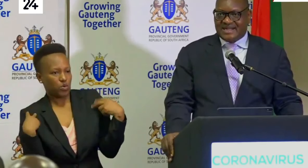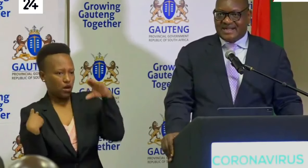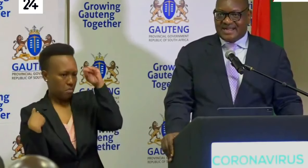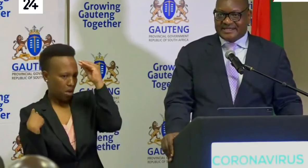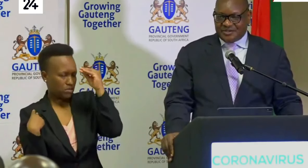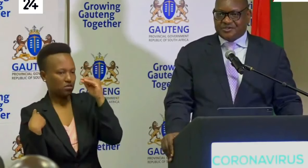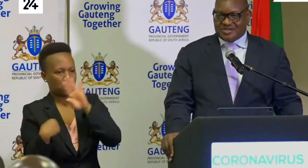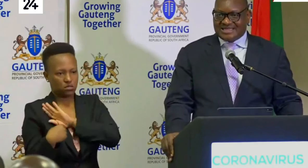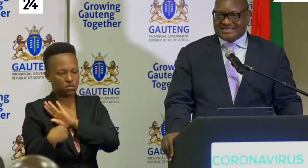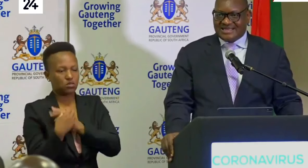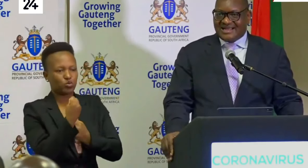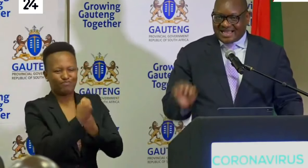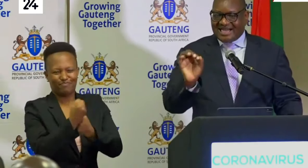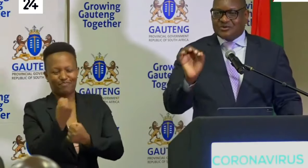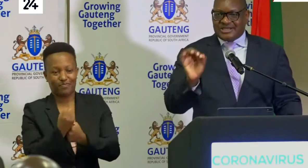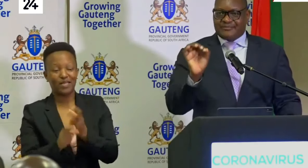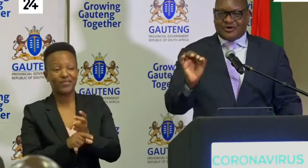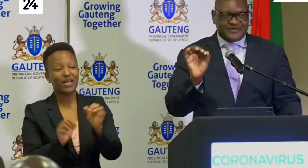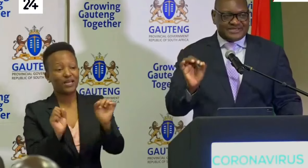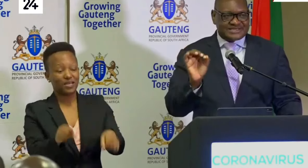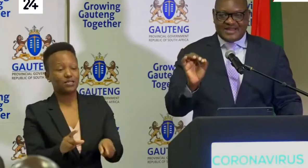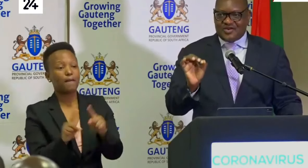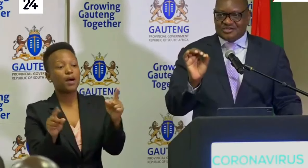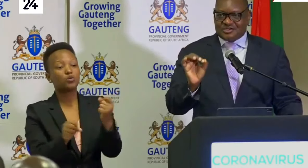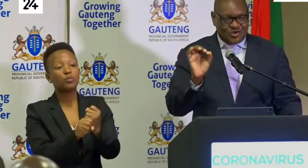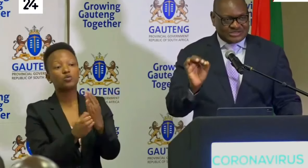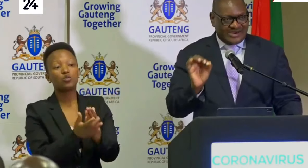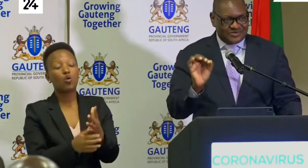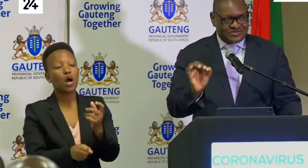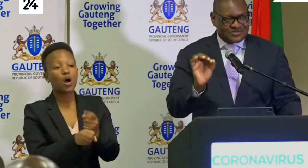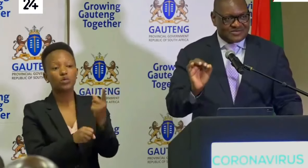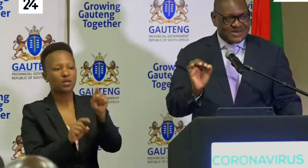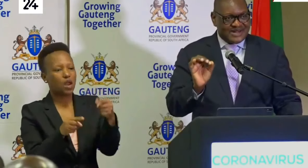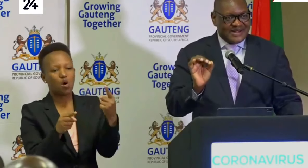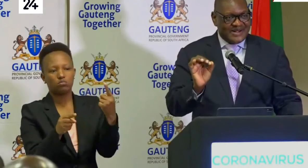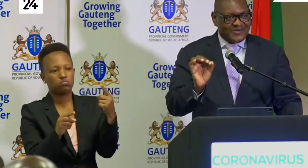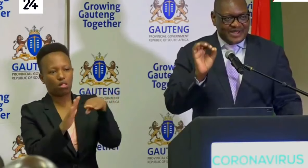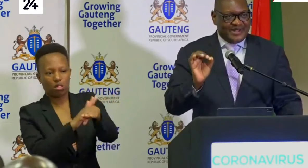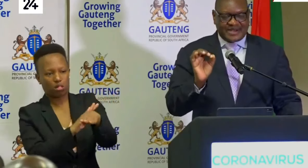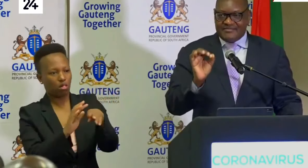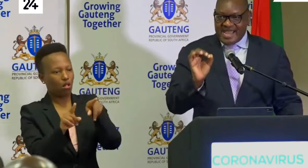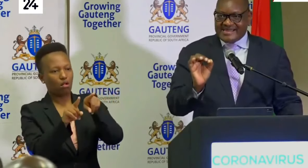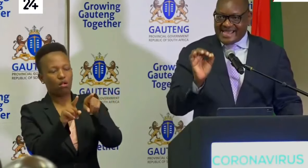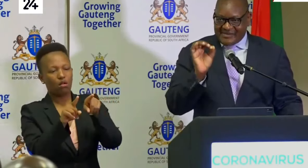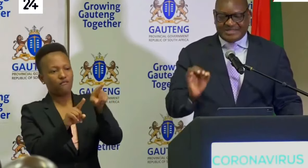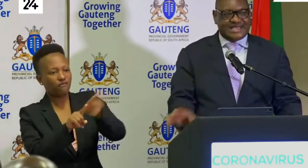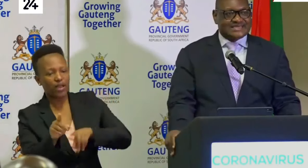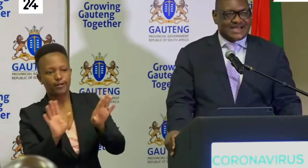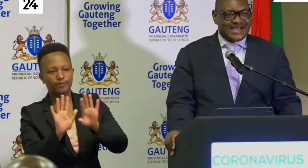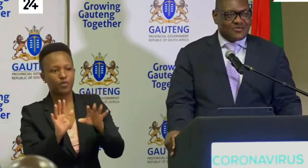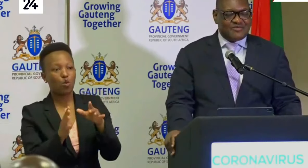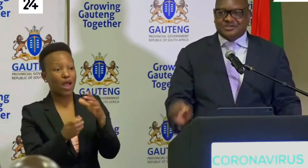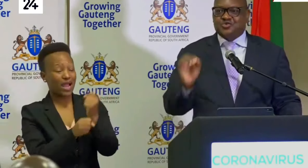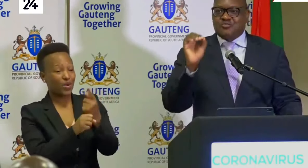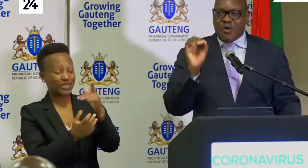to ensure that Kautien province cannot slow down. We remain the epicenter